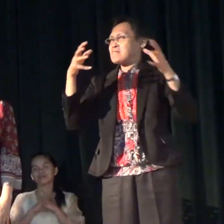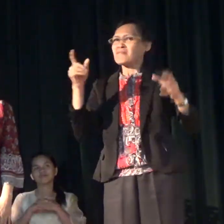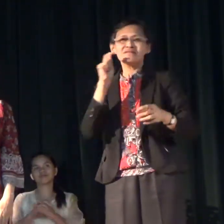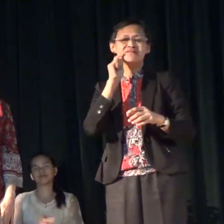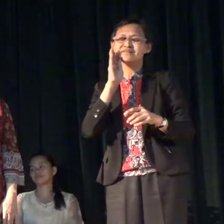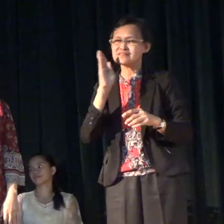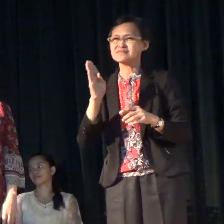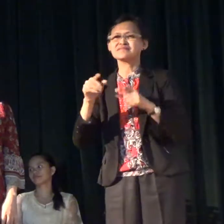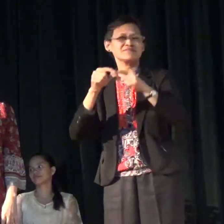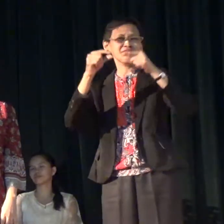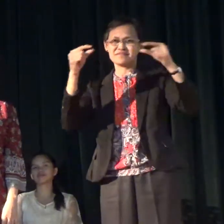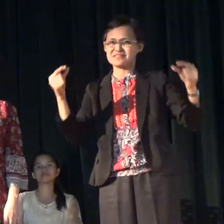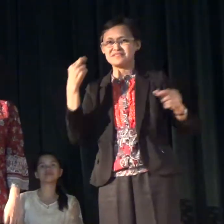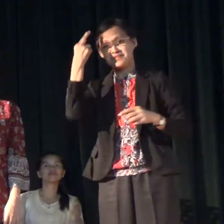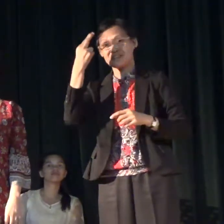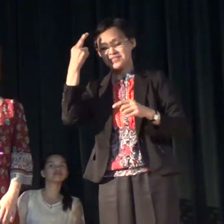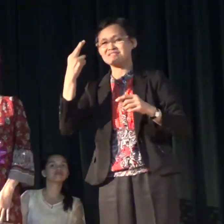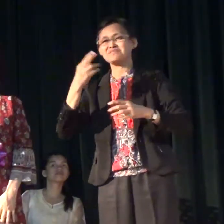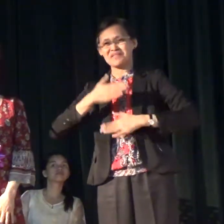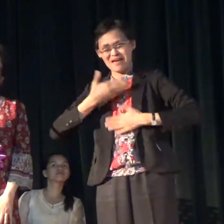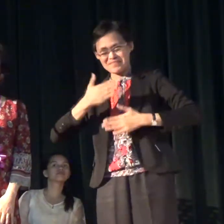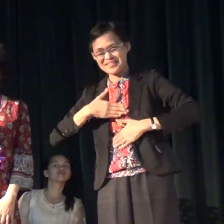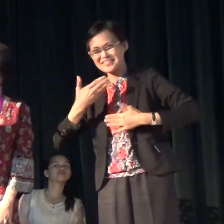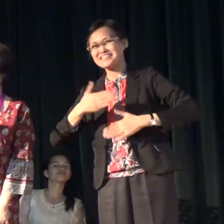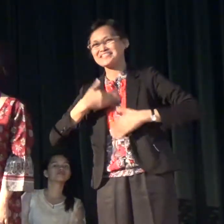great reason to meet you